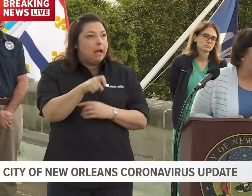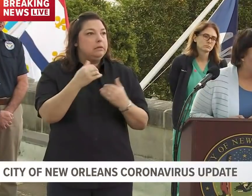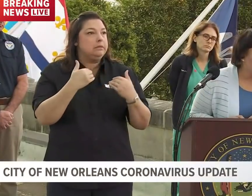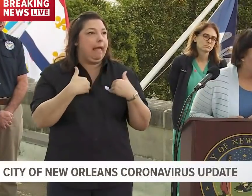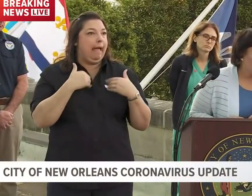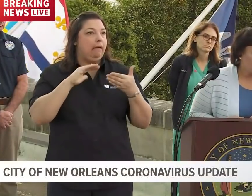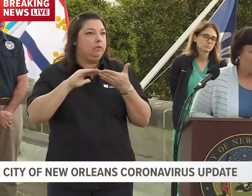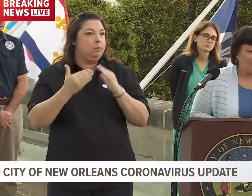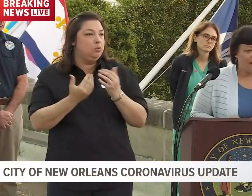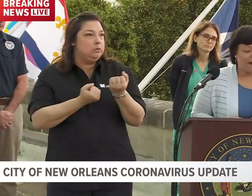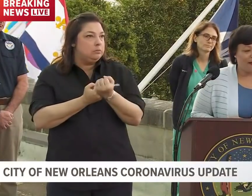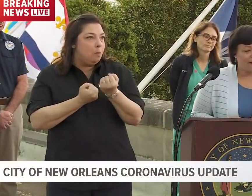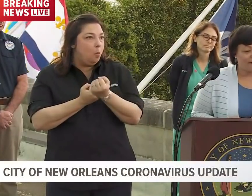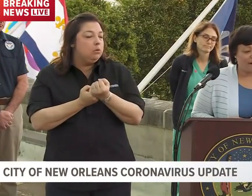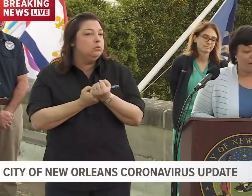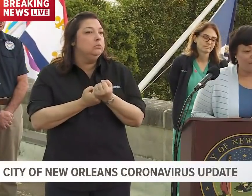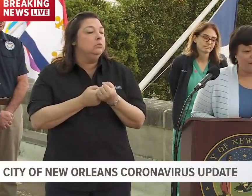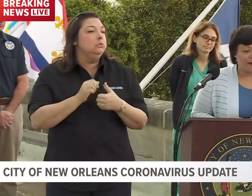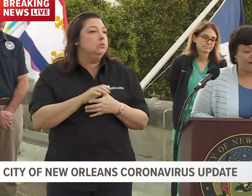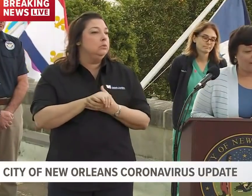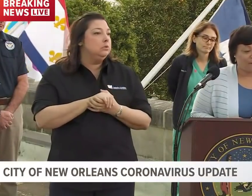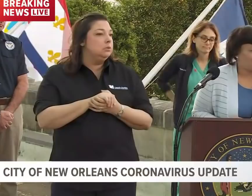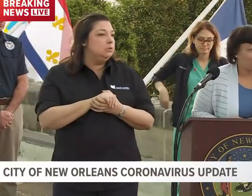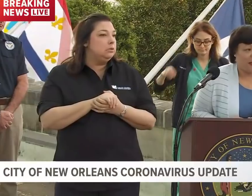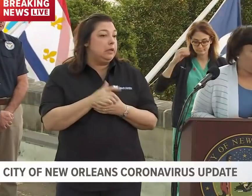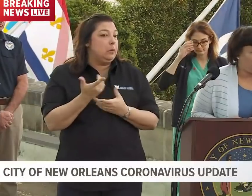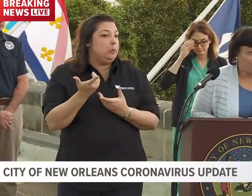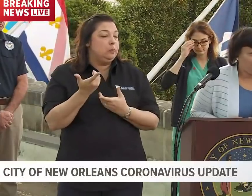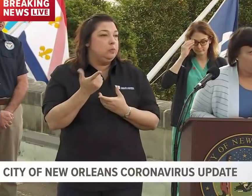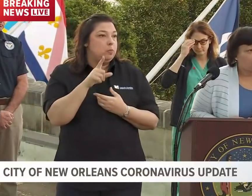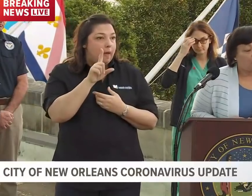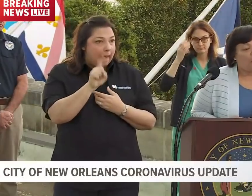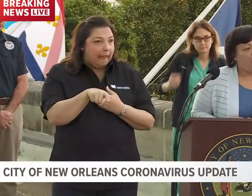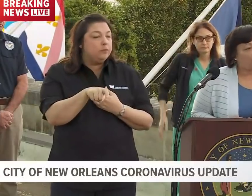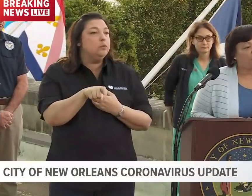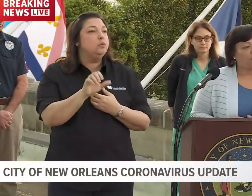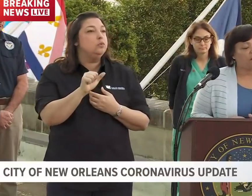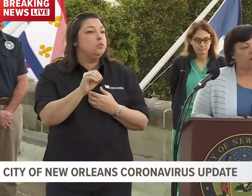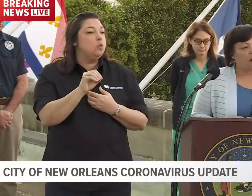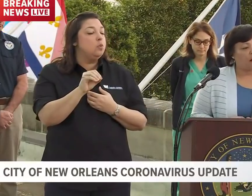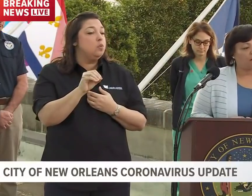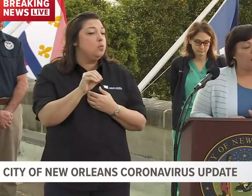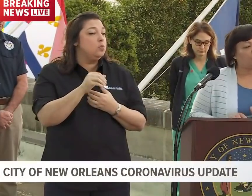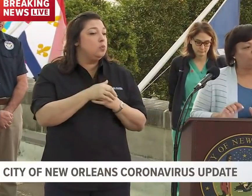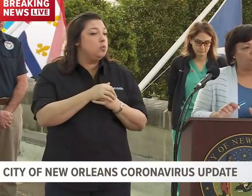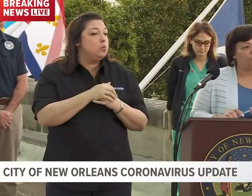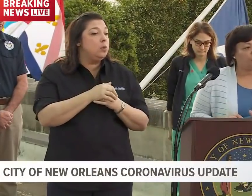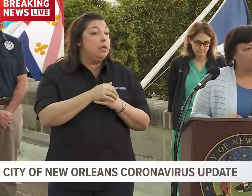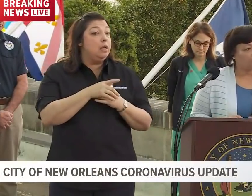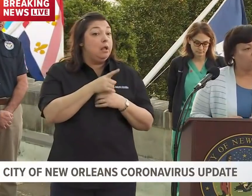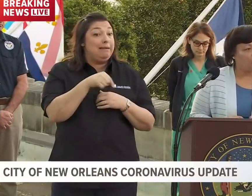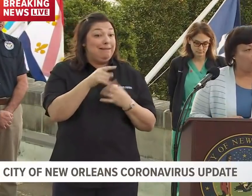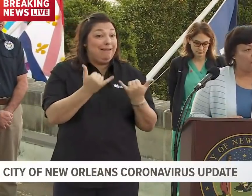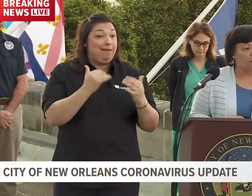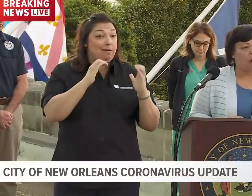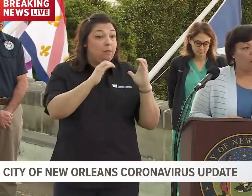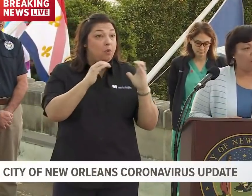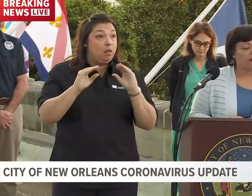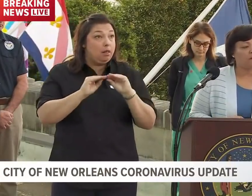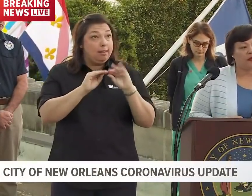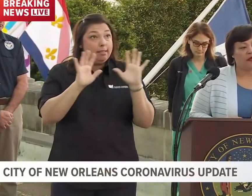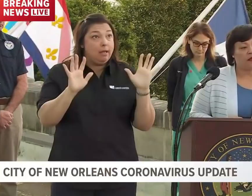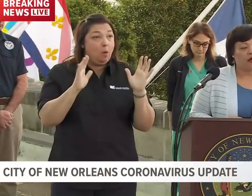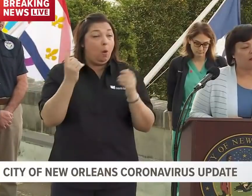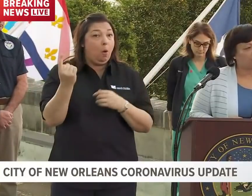community. And we just can't. So having the lines of communication open and